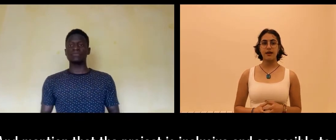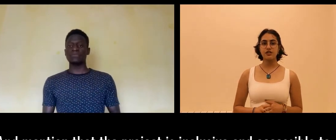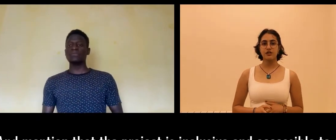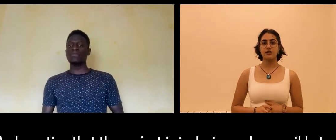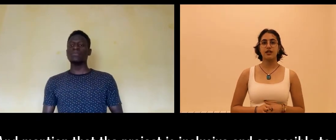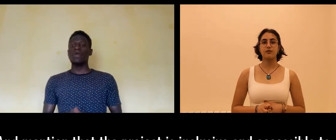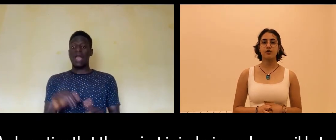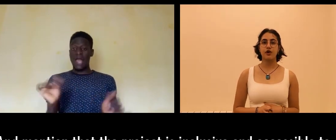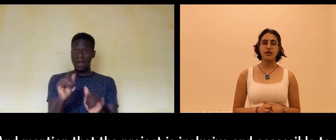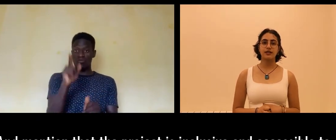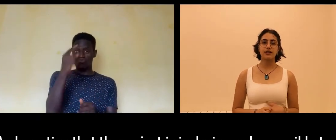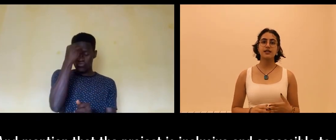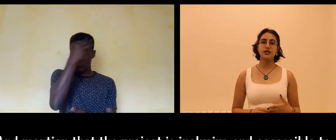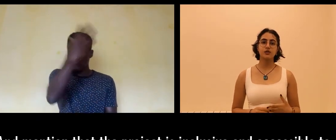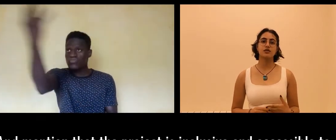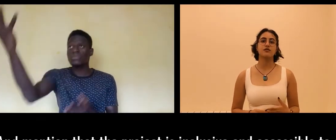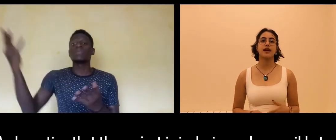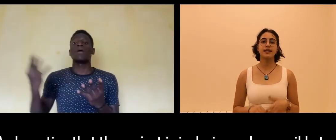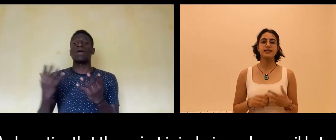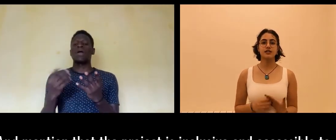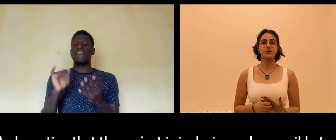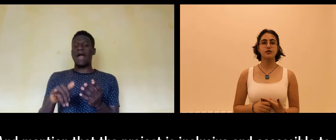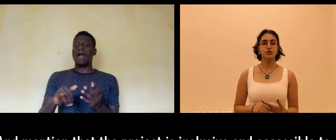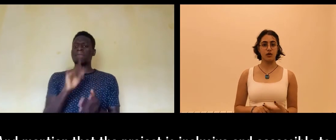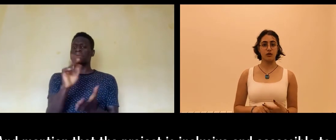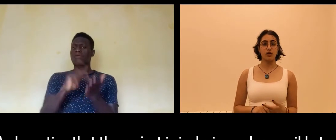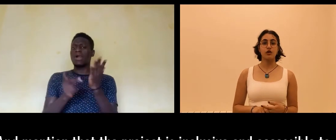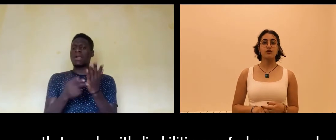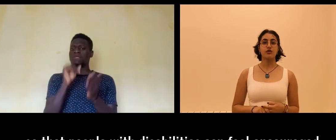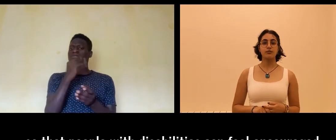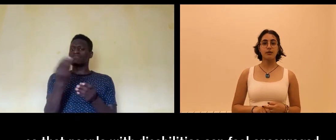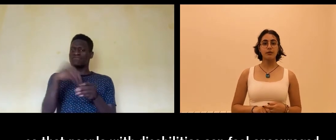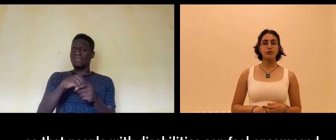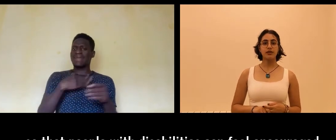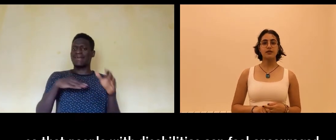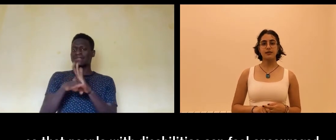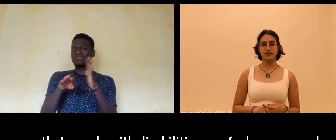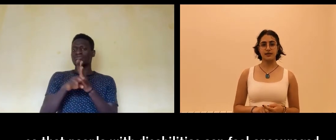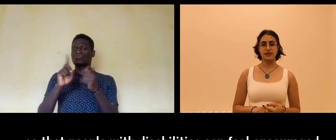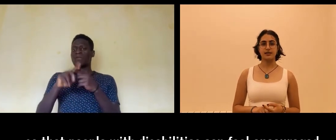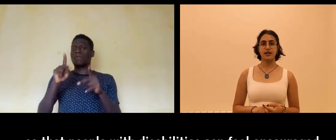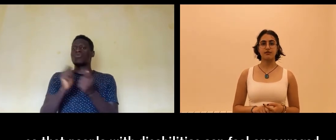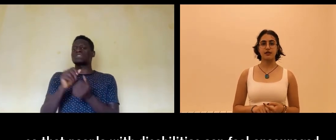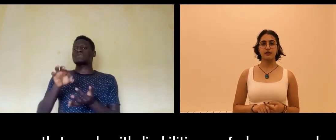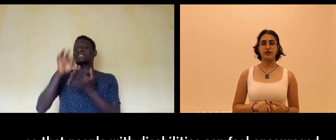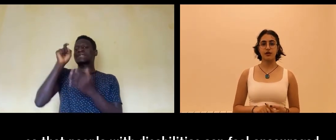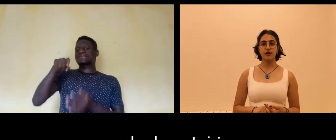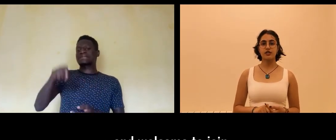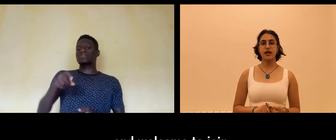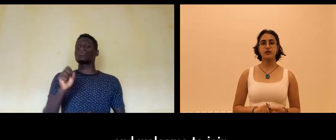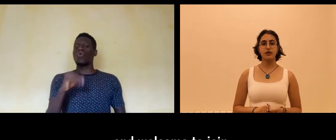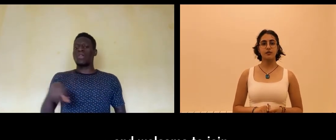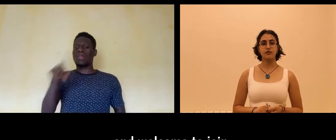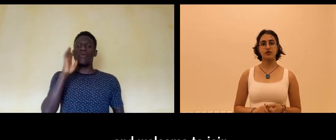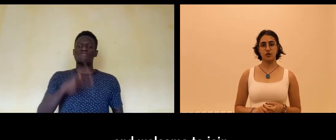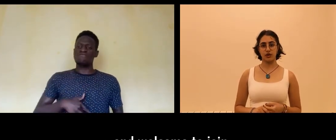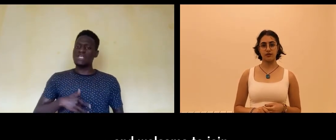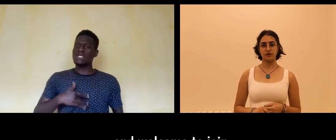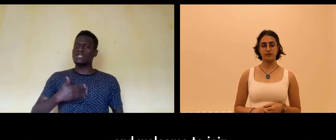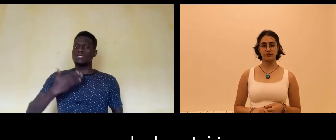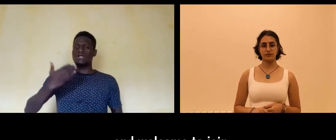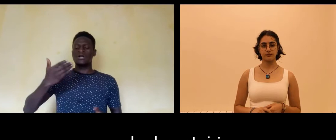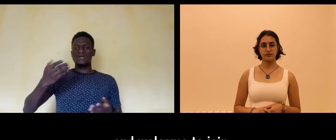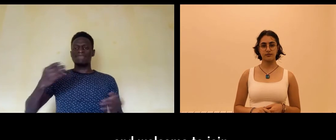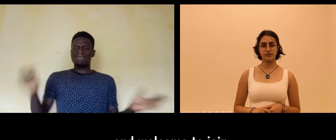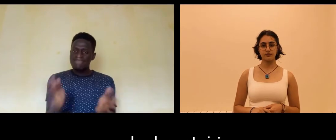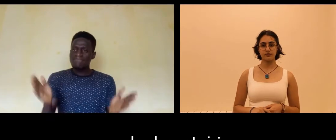And mention that the project is inclusive and accessible to all so that people with disabilities can feel encouraged and welcome to join.